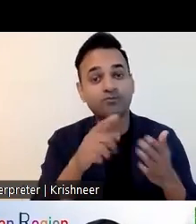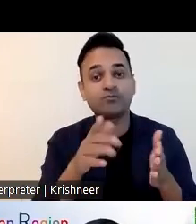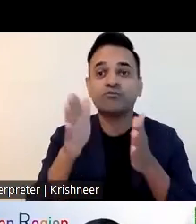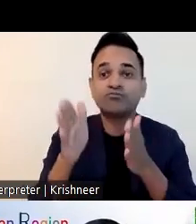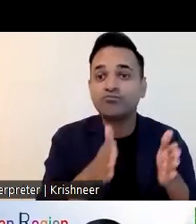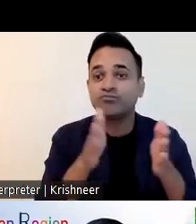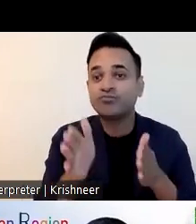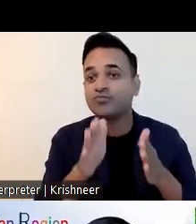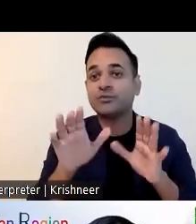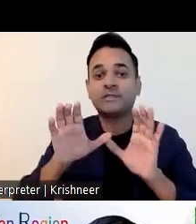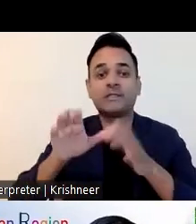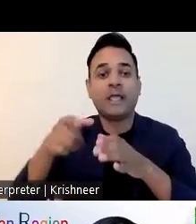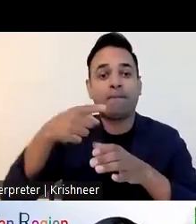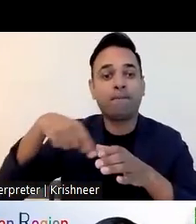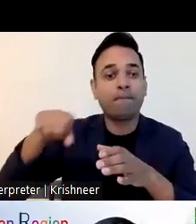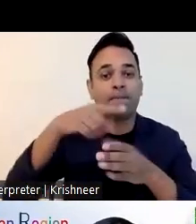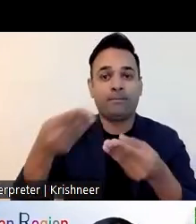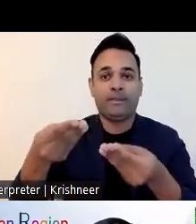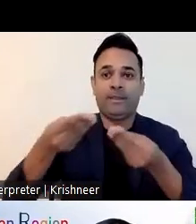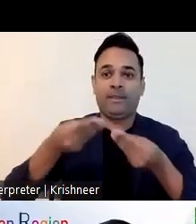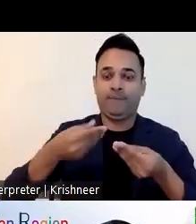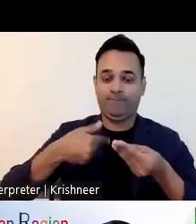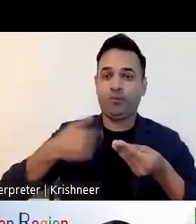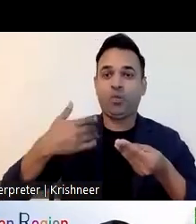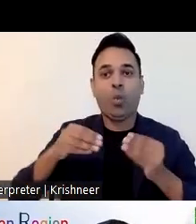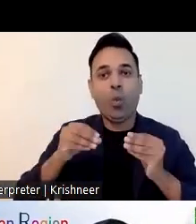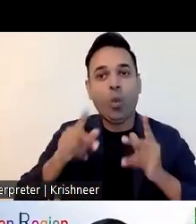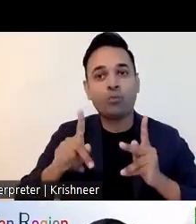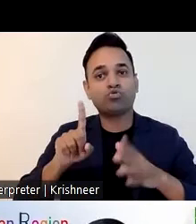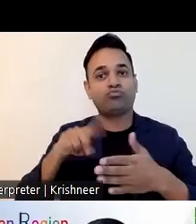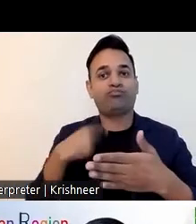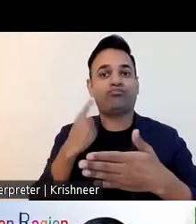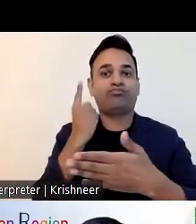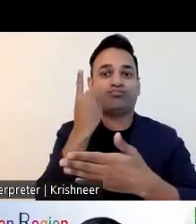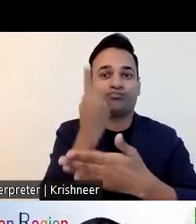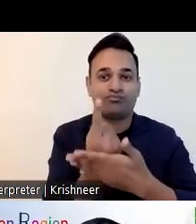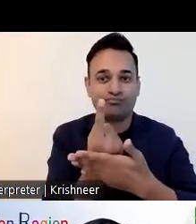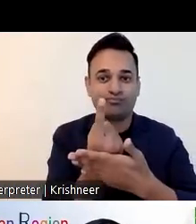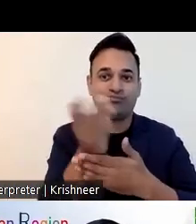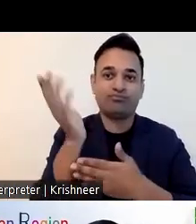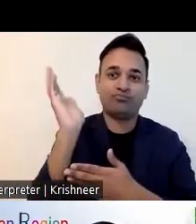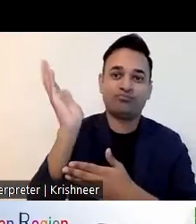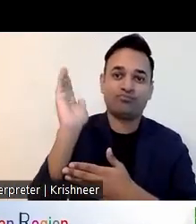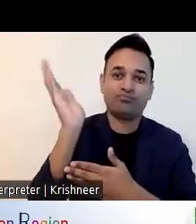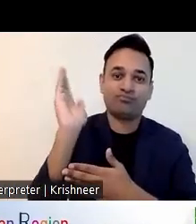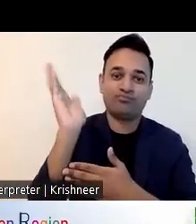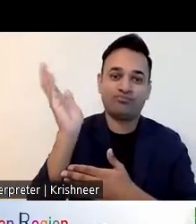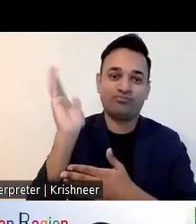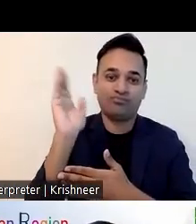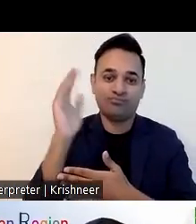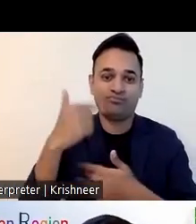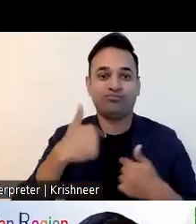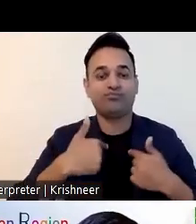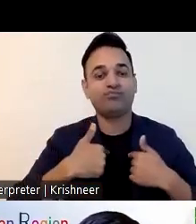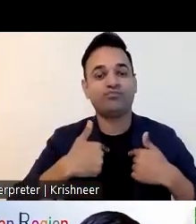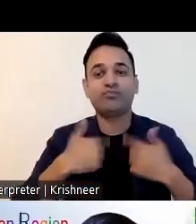as a unicef youth advocate for disability inclusion and besides that by profession i'm involved in a diverse pattern company it's